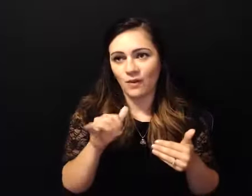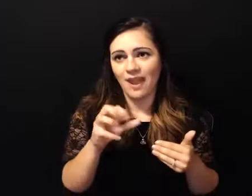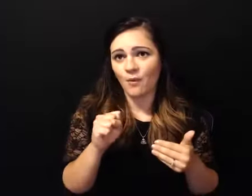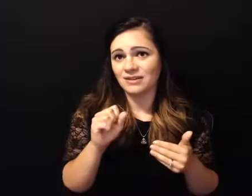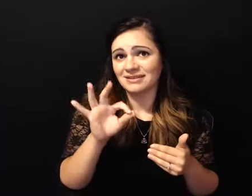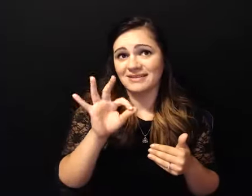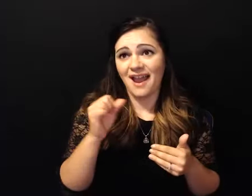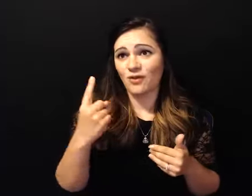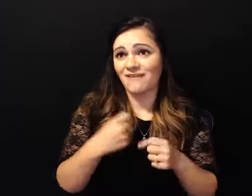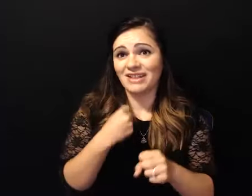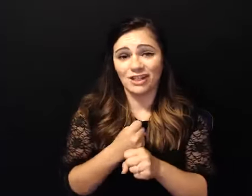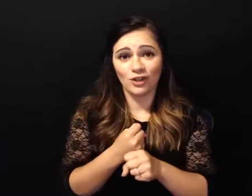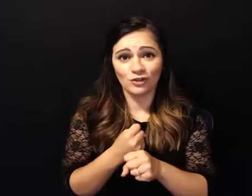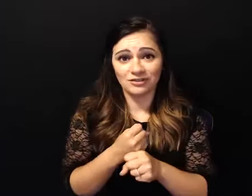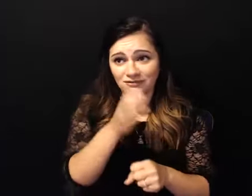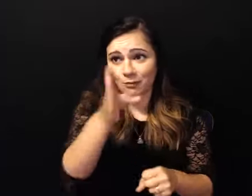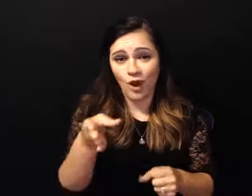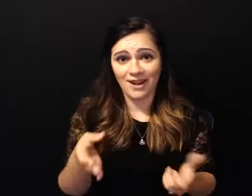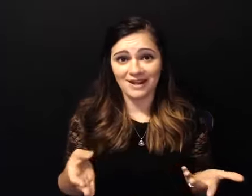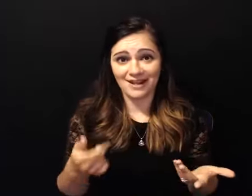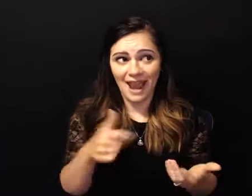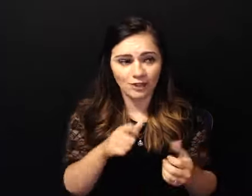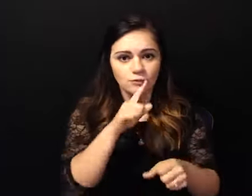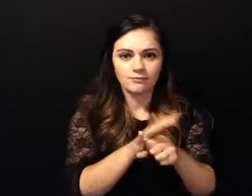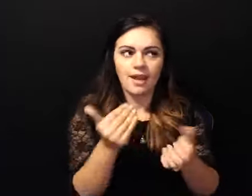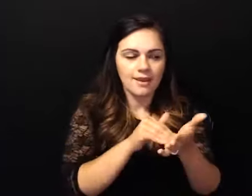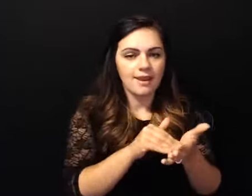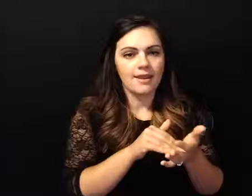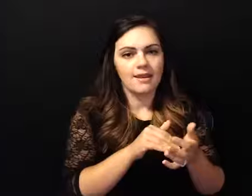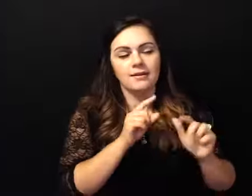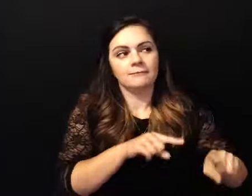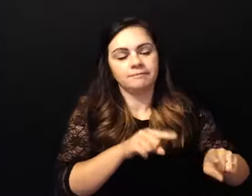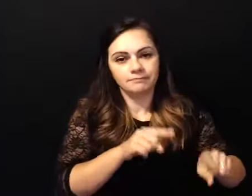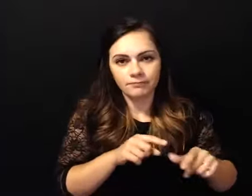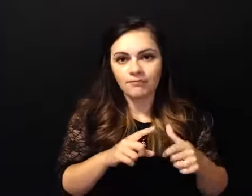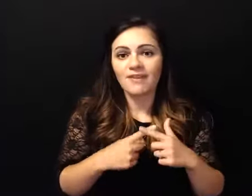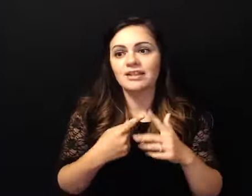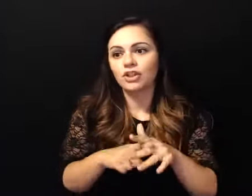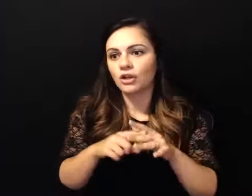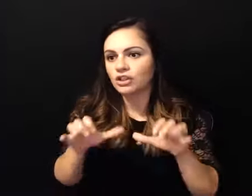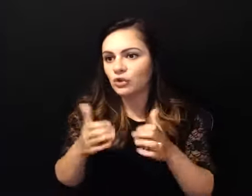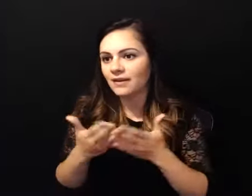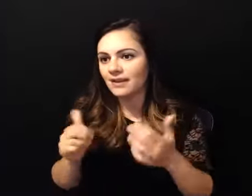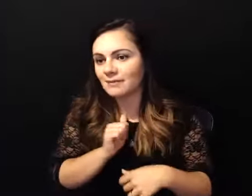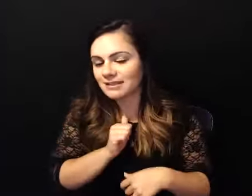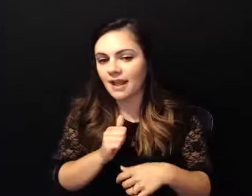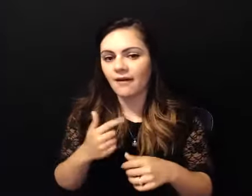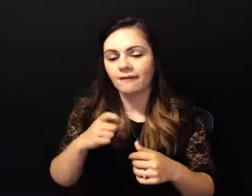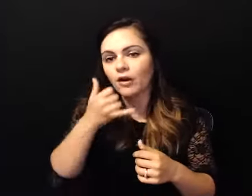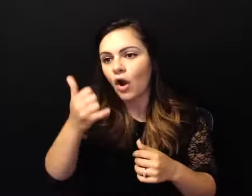then i you know started doing things on my own and called my sponsor and i you know i'm like the committee's going you know and and i